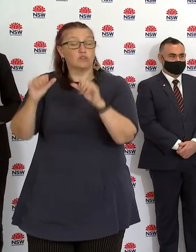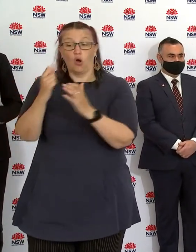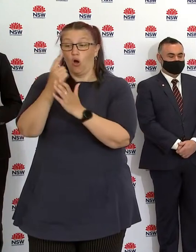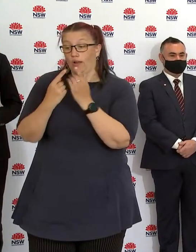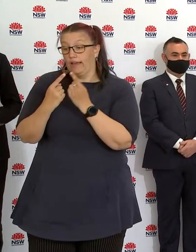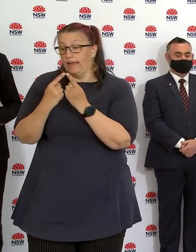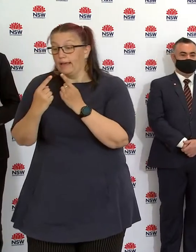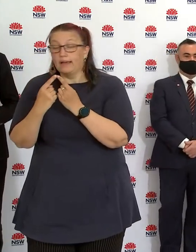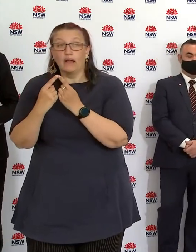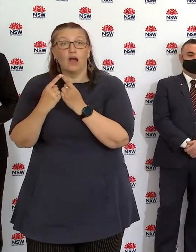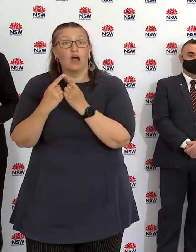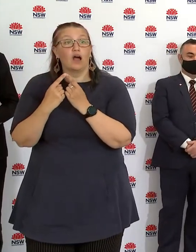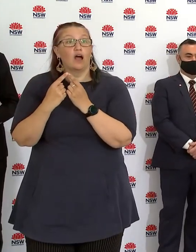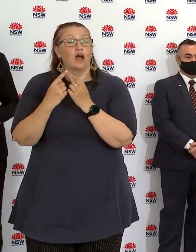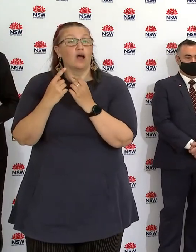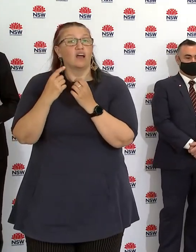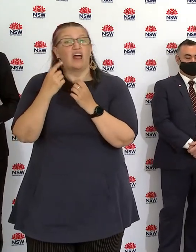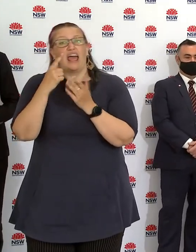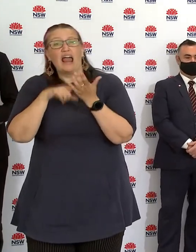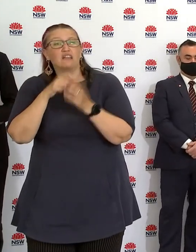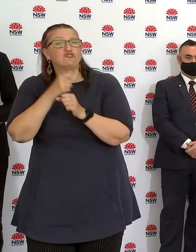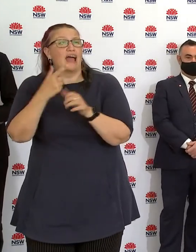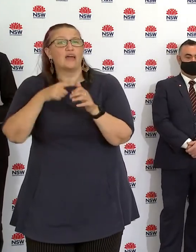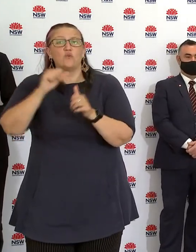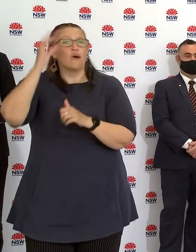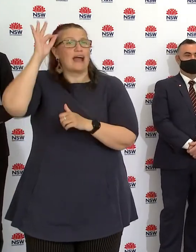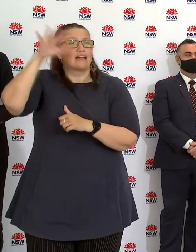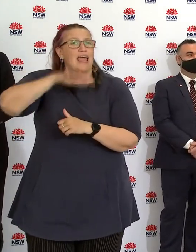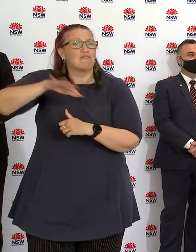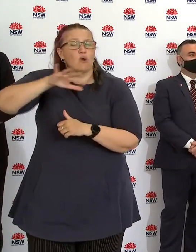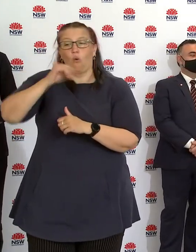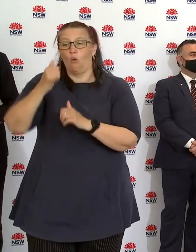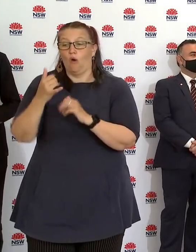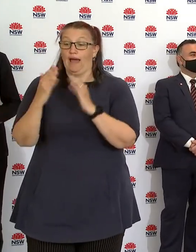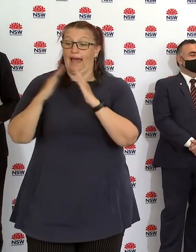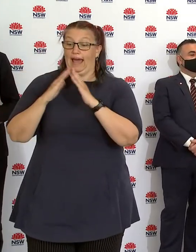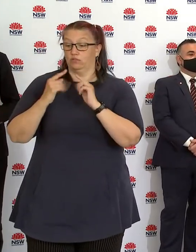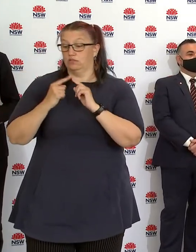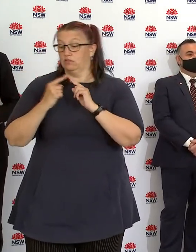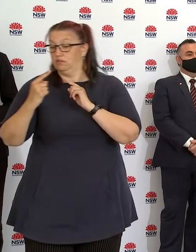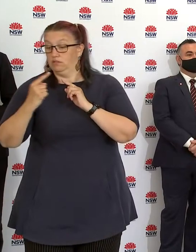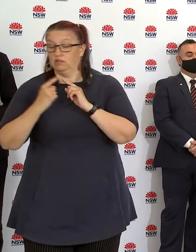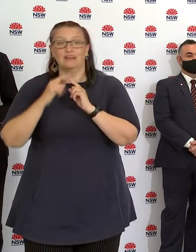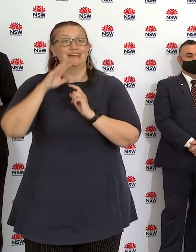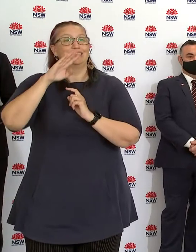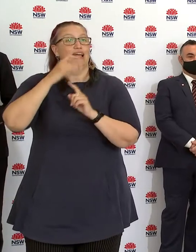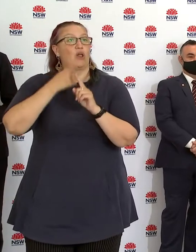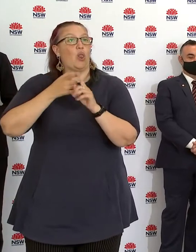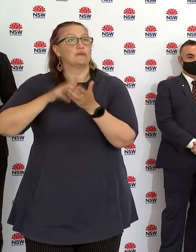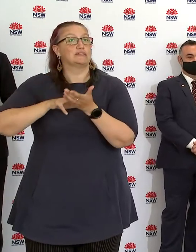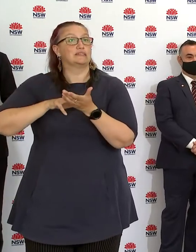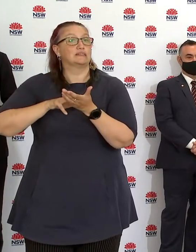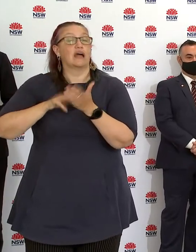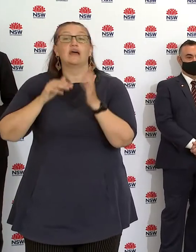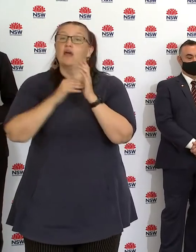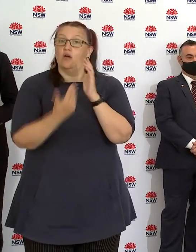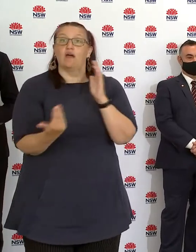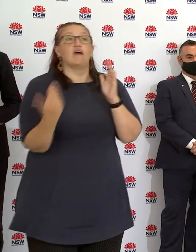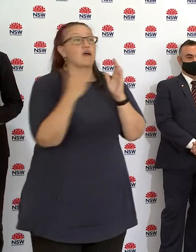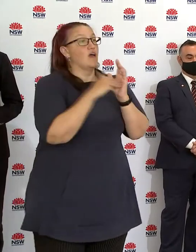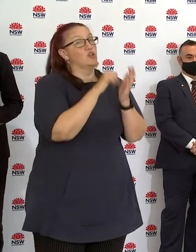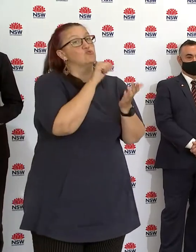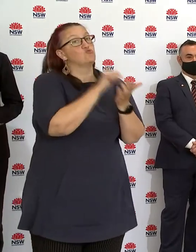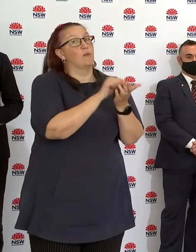shopping outside of their local government area or more than 10 kilometres away, we are seeing people travelling those longer distances to do what's critical